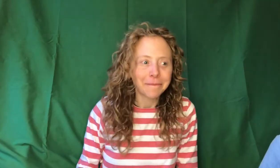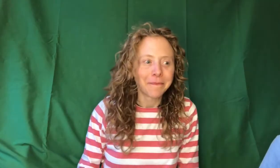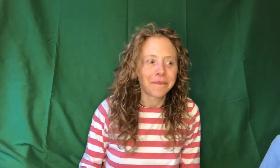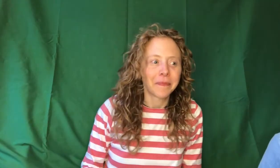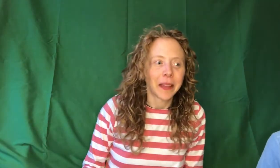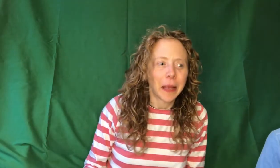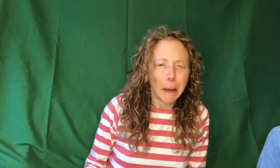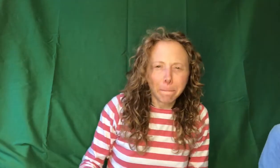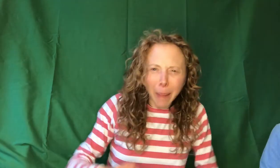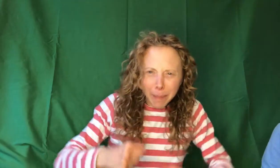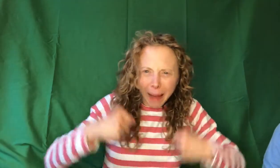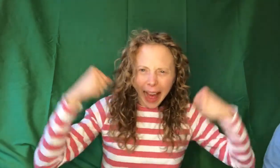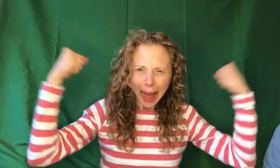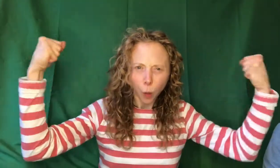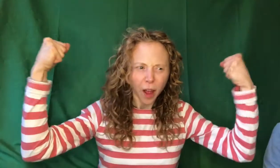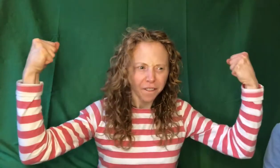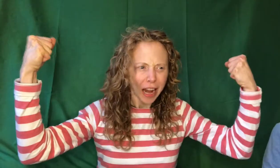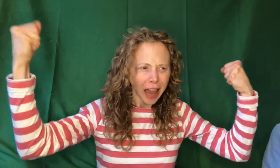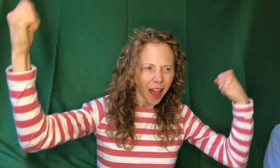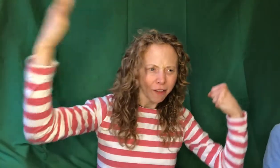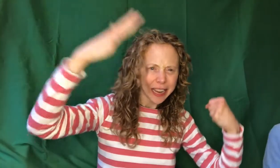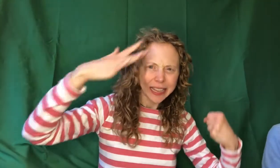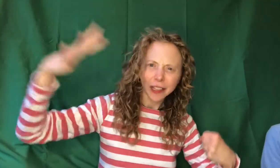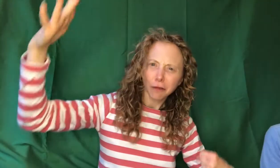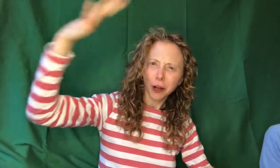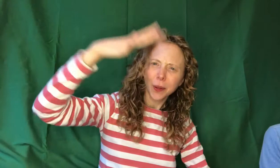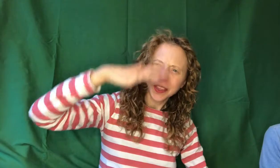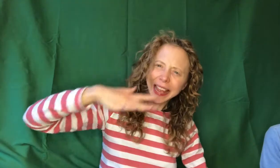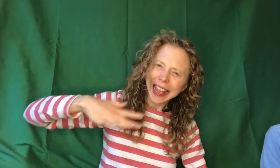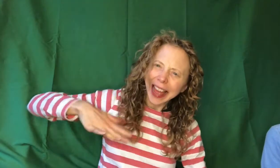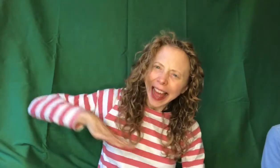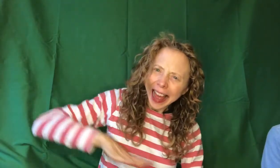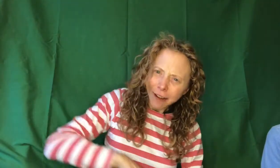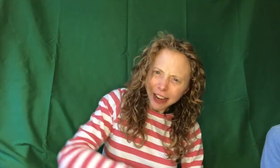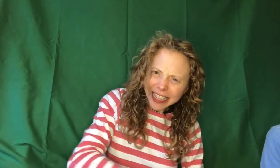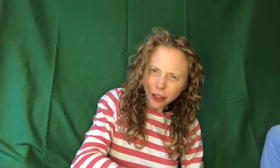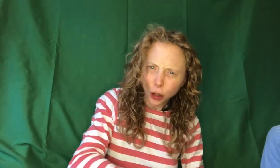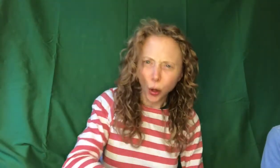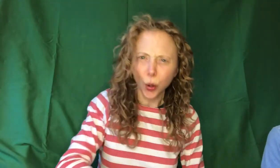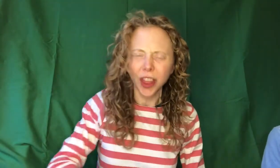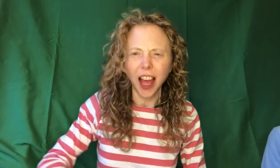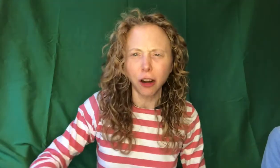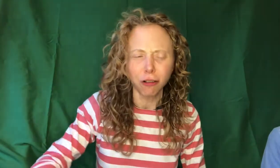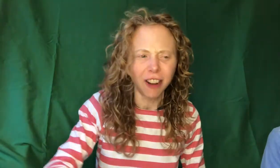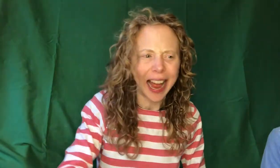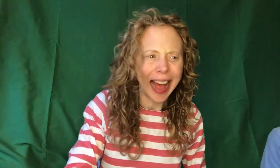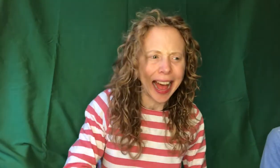My power flurries through the air into the ground.